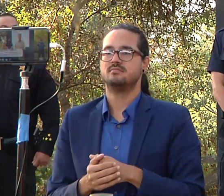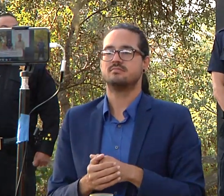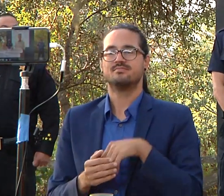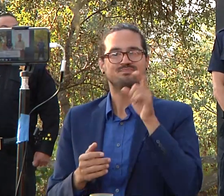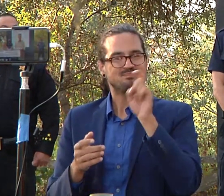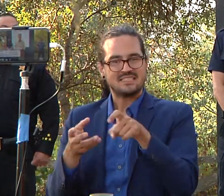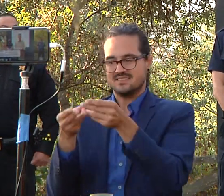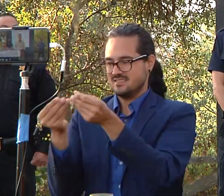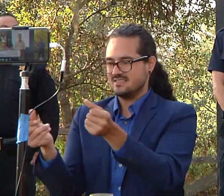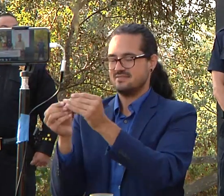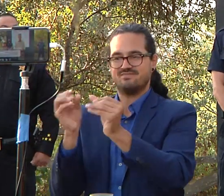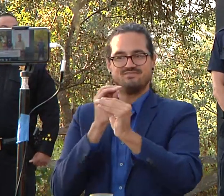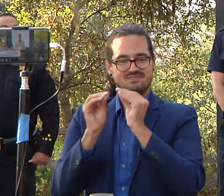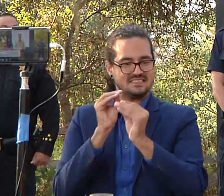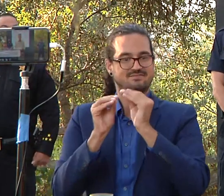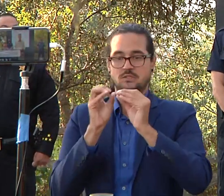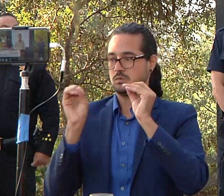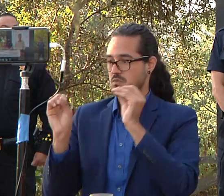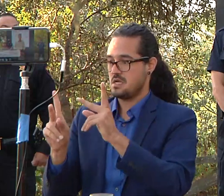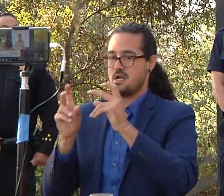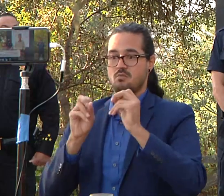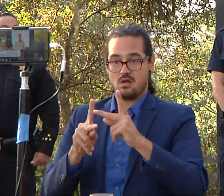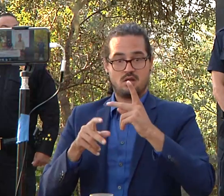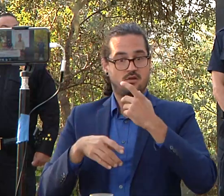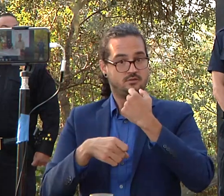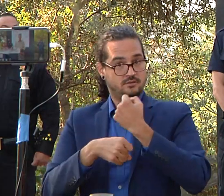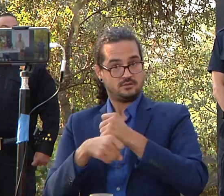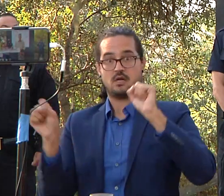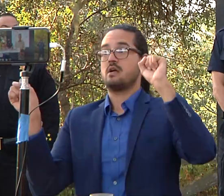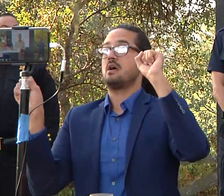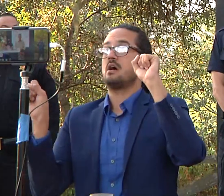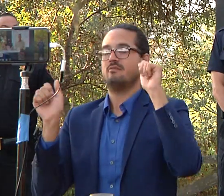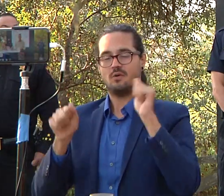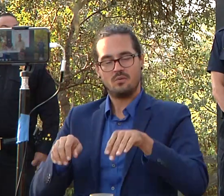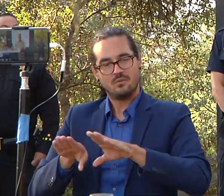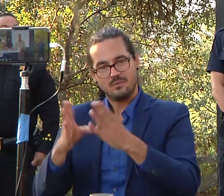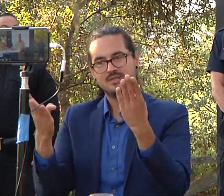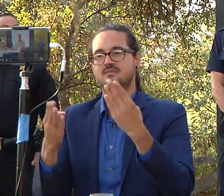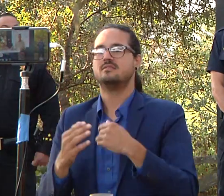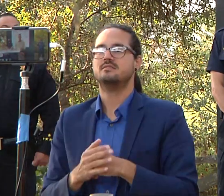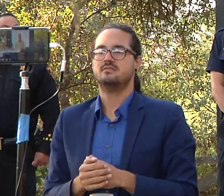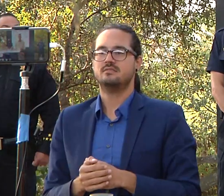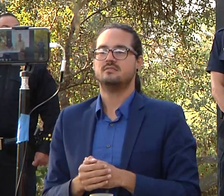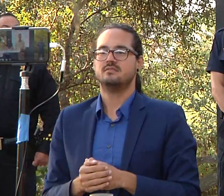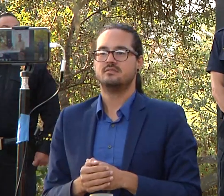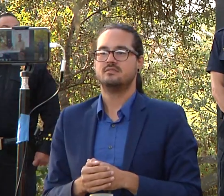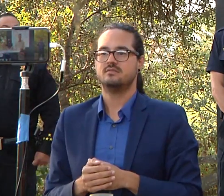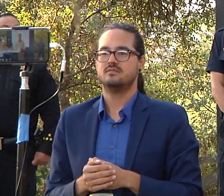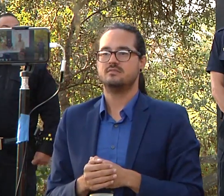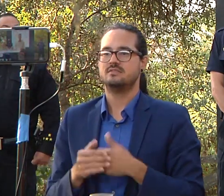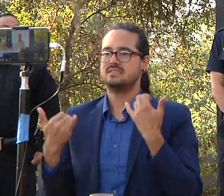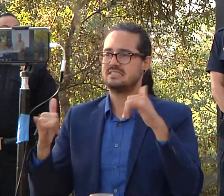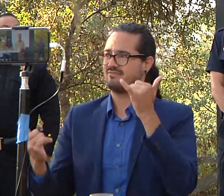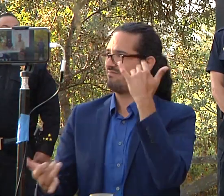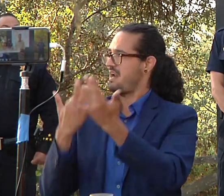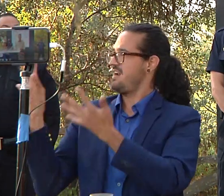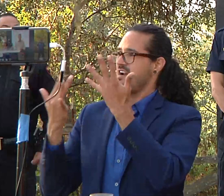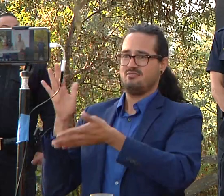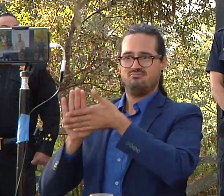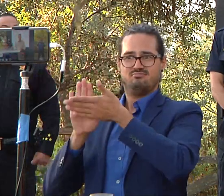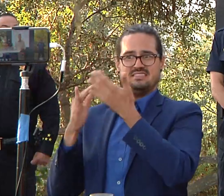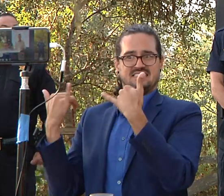services they need to be able to live safely uh in their own home and then obviously there's there's still there's still fire activity in the in the bonnie dune area